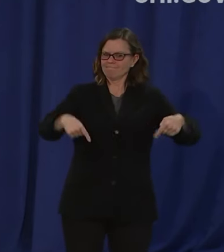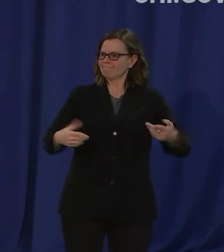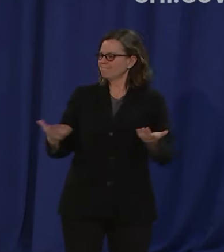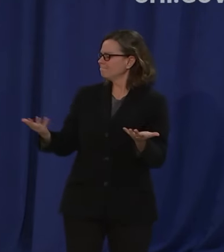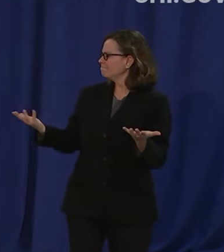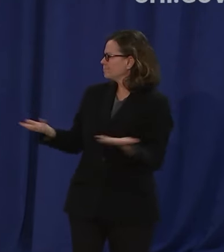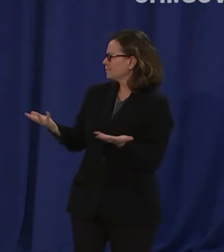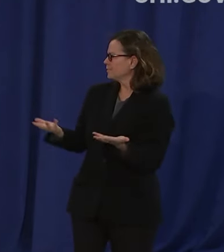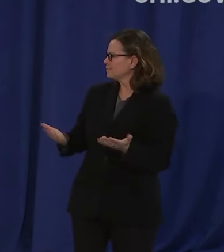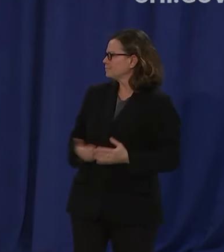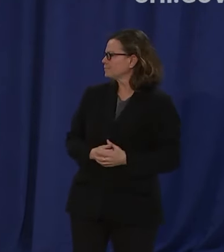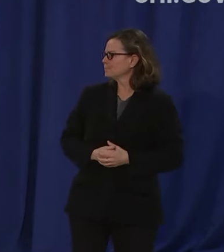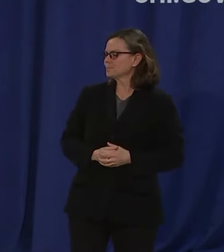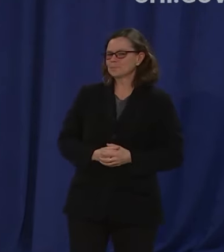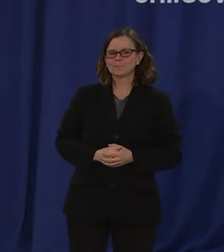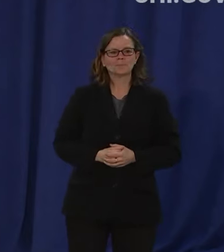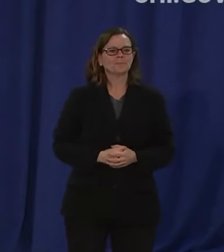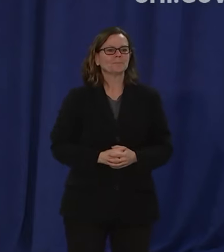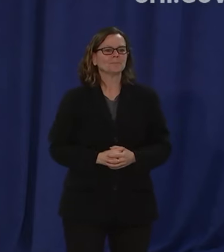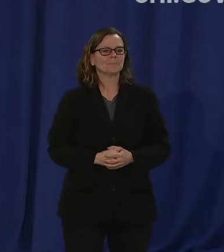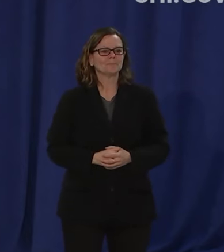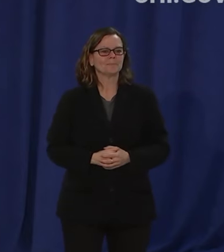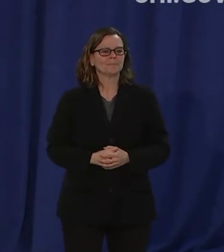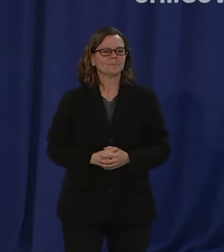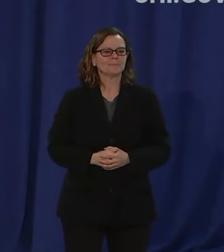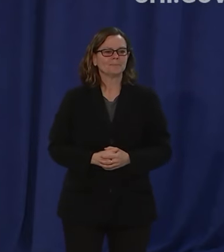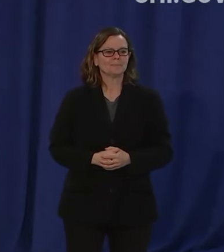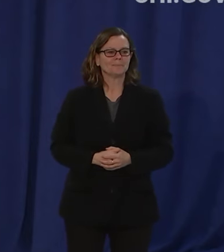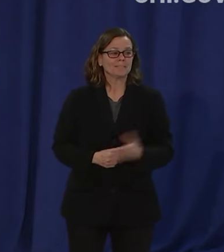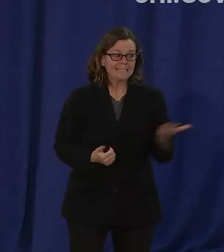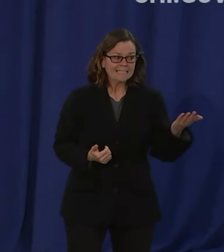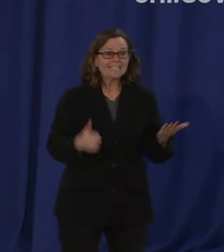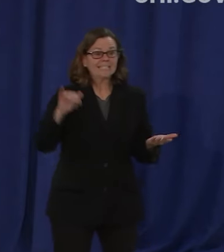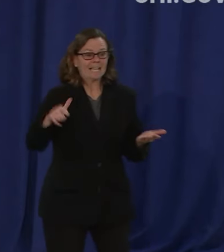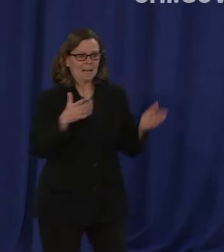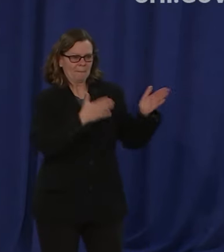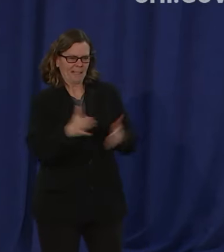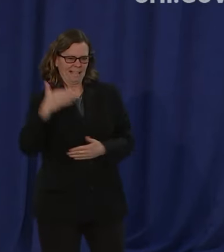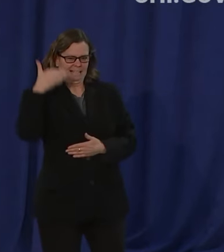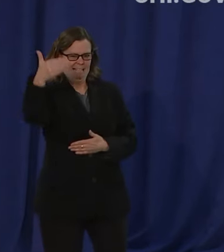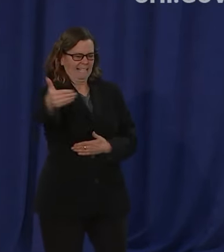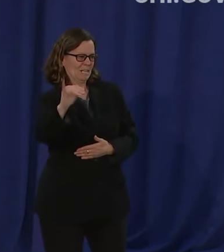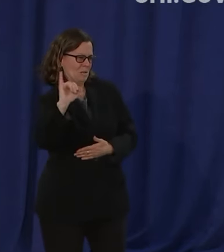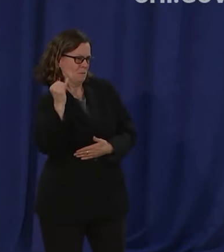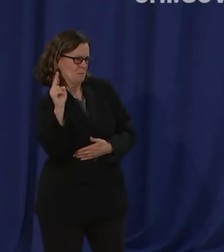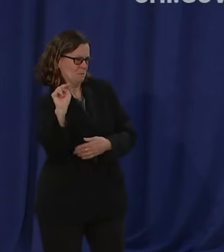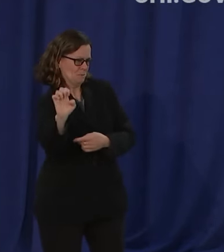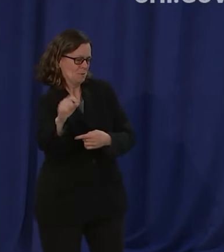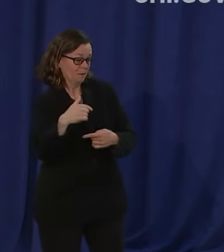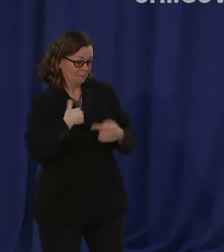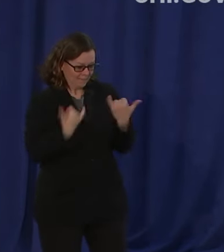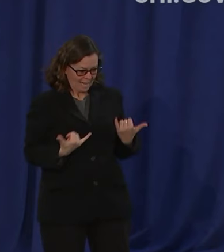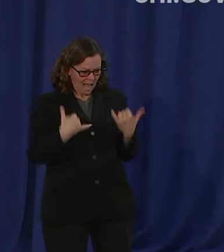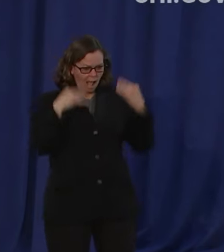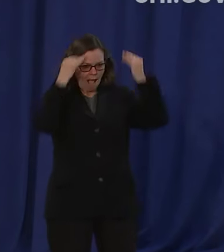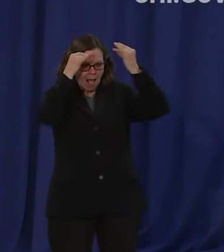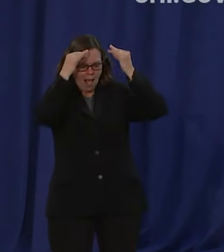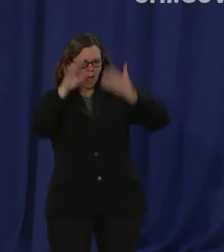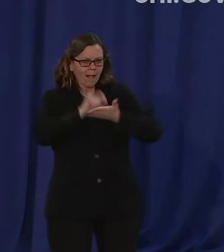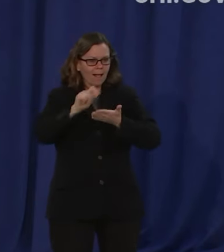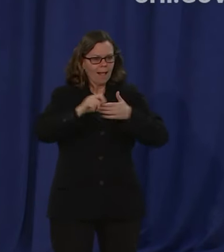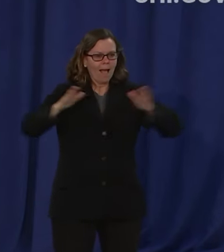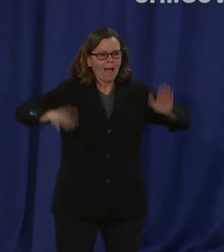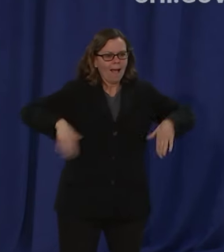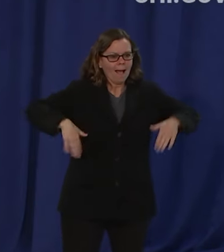in mid-june so i haven't written the speech yet but i i would expect that i will talk about the fact of the challenges